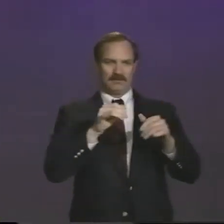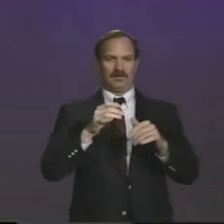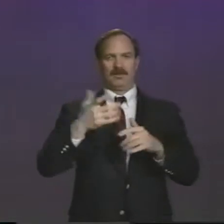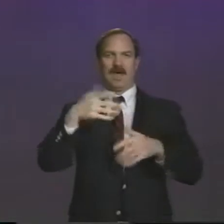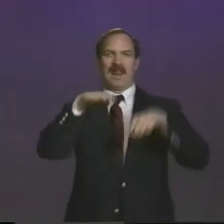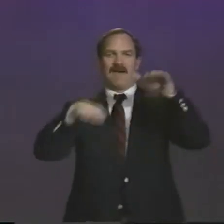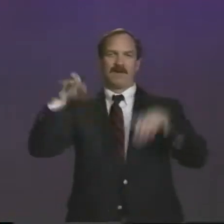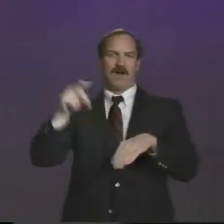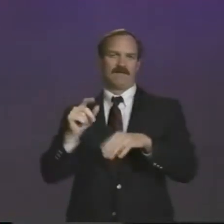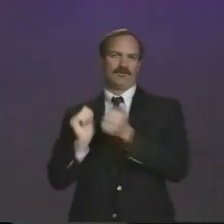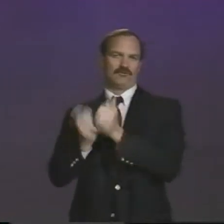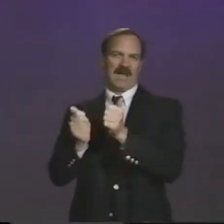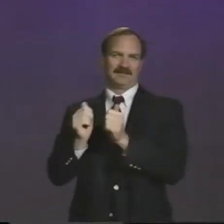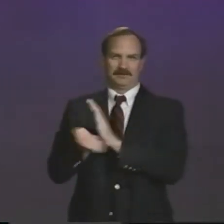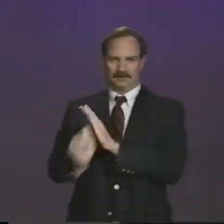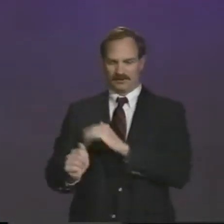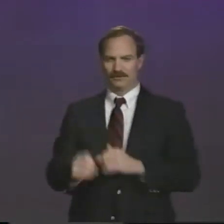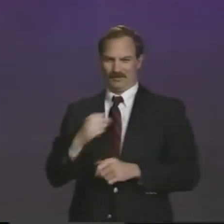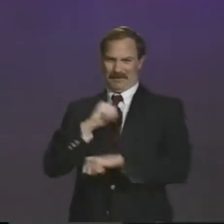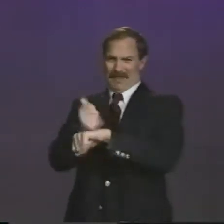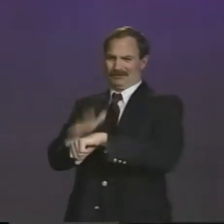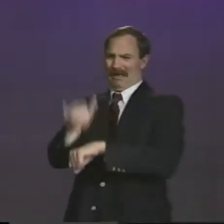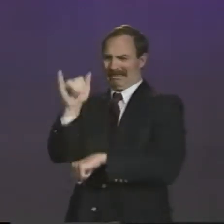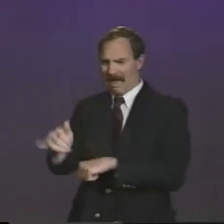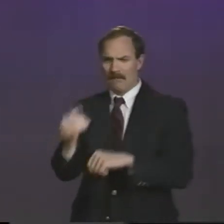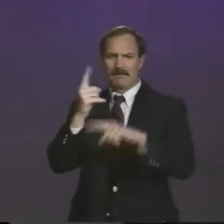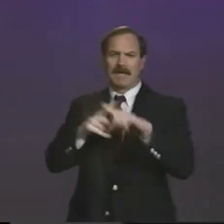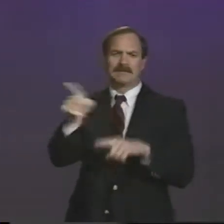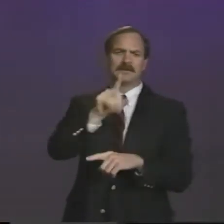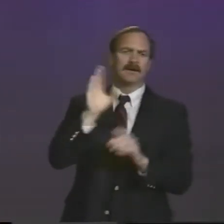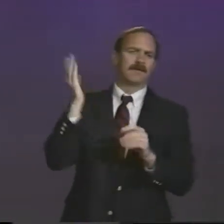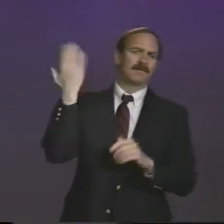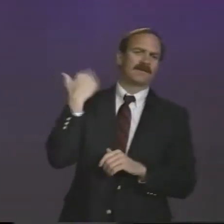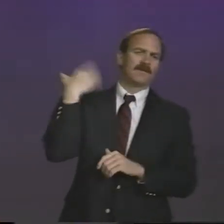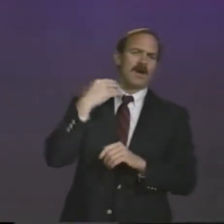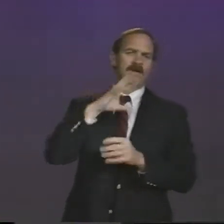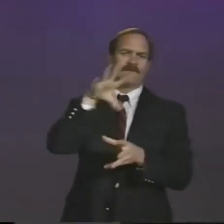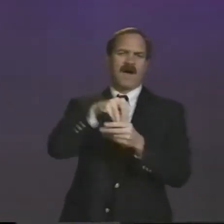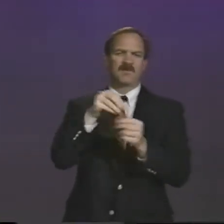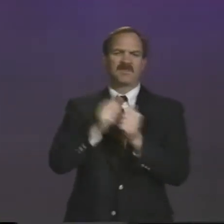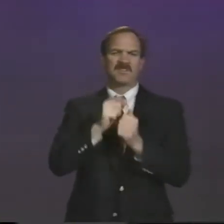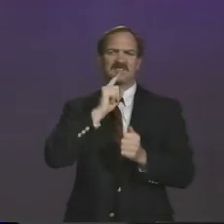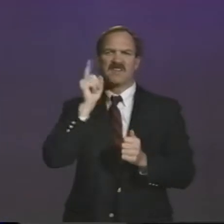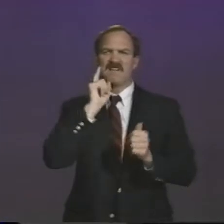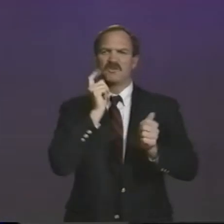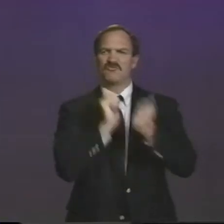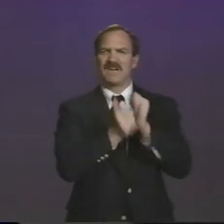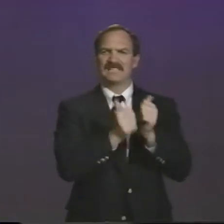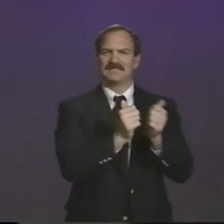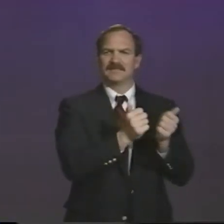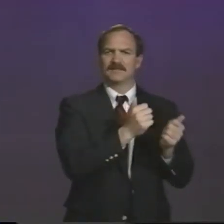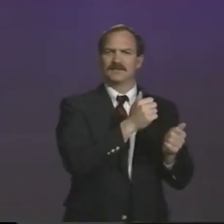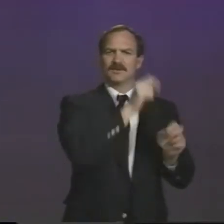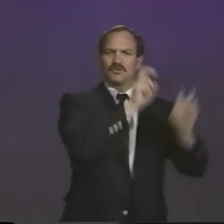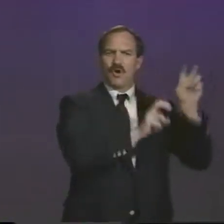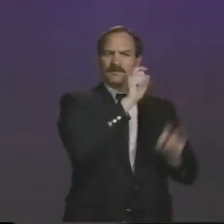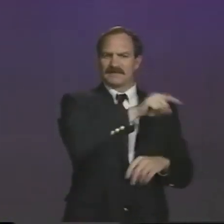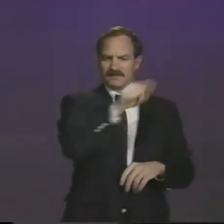who have the regulation measurements and the different levels of competitions. And also we look at individuals who have been involved in deaf